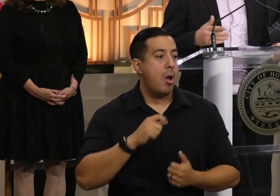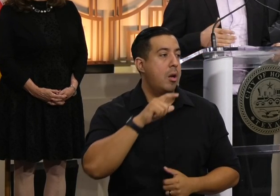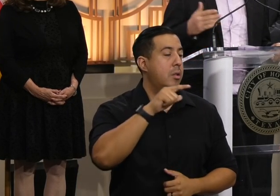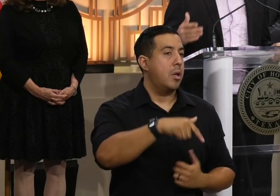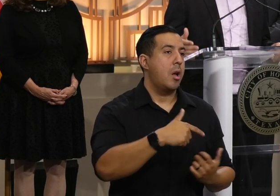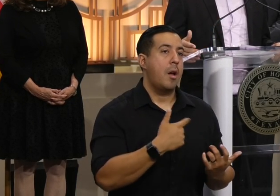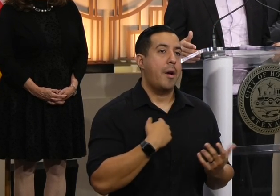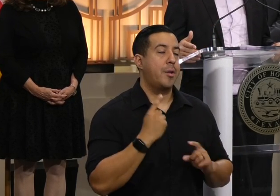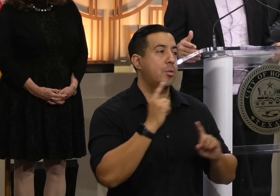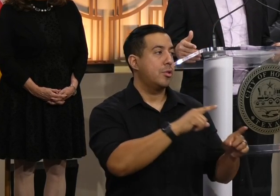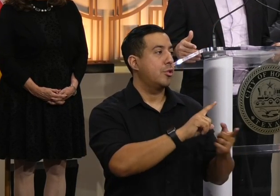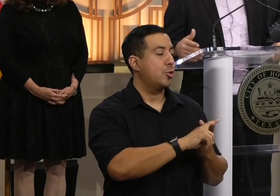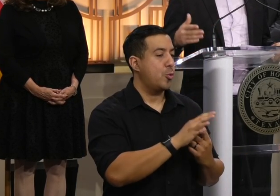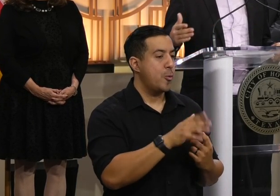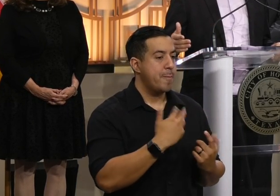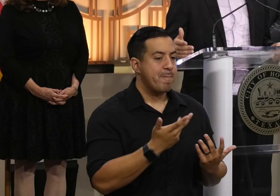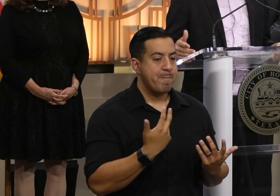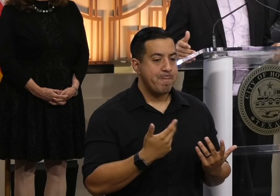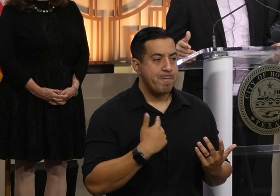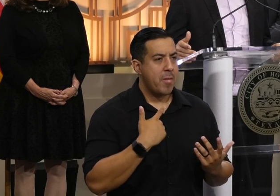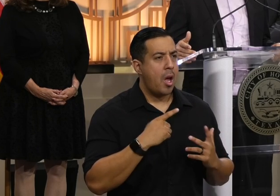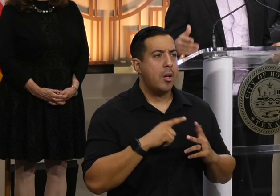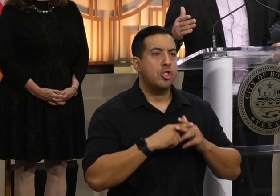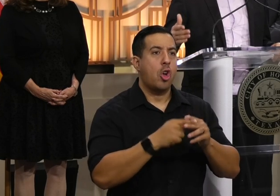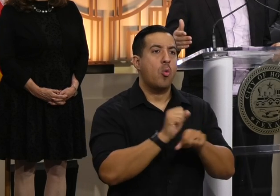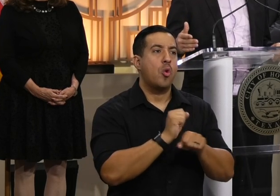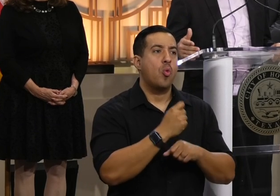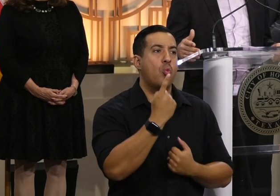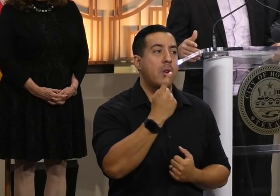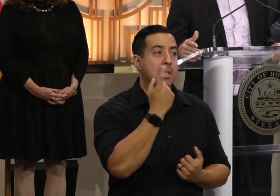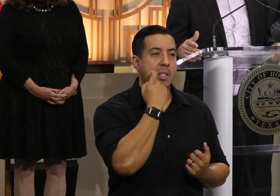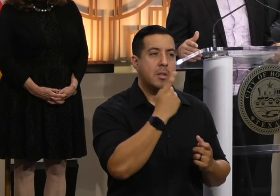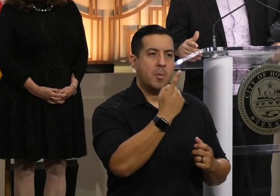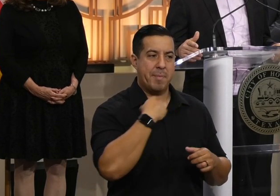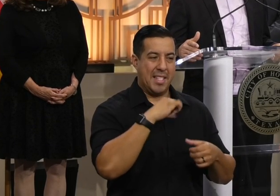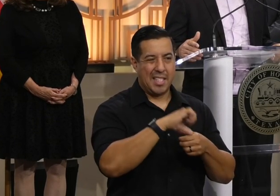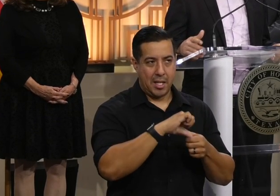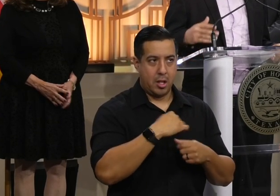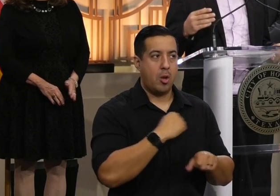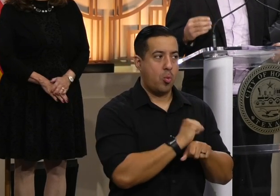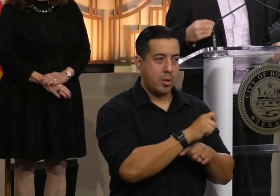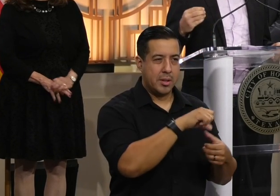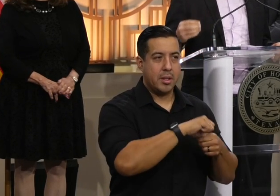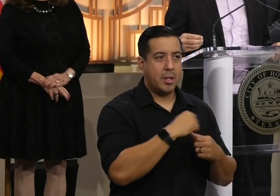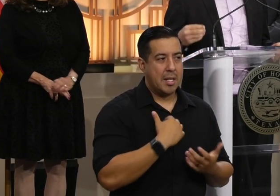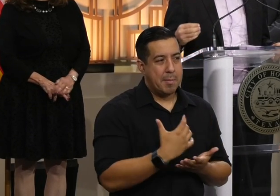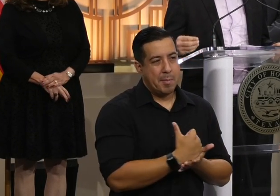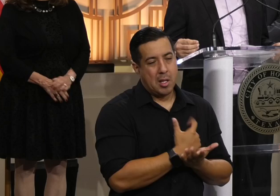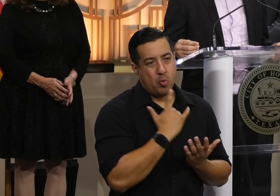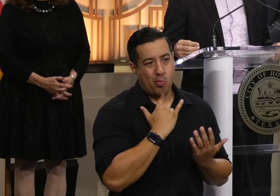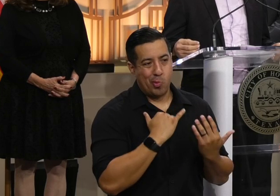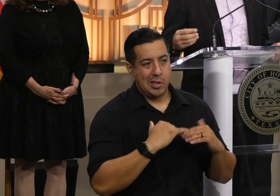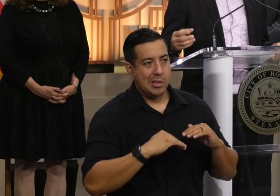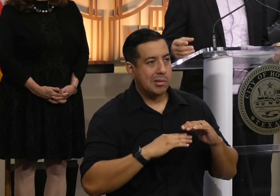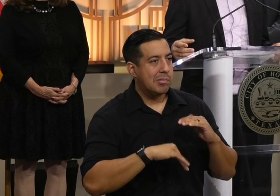on, I went to the I started working with the one of my first jobs was the gas station, actually. So I was making barely minimum wages,